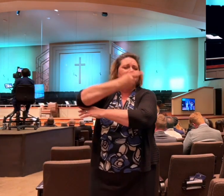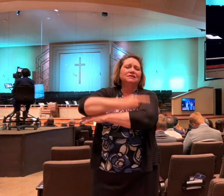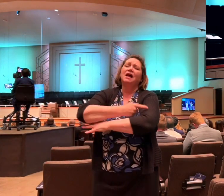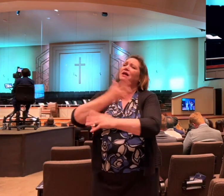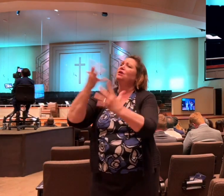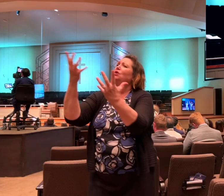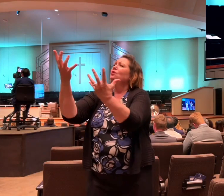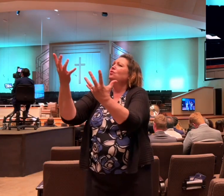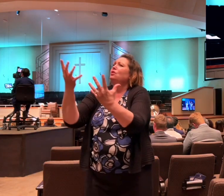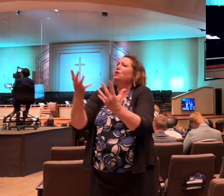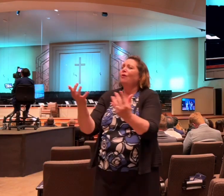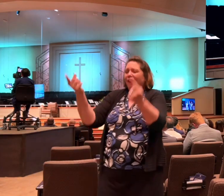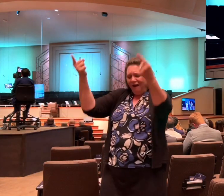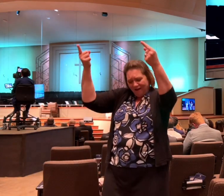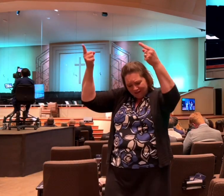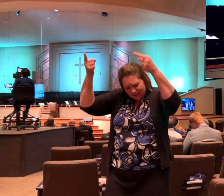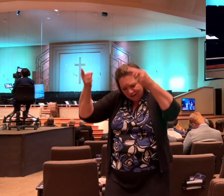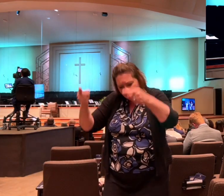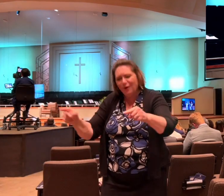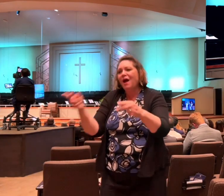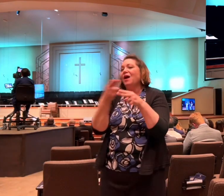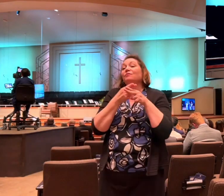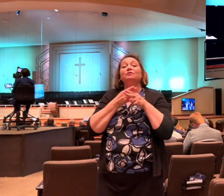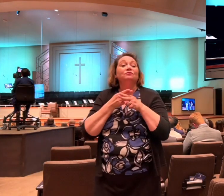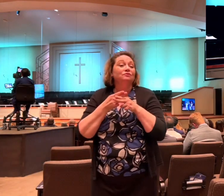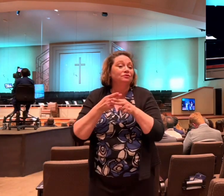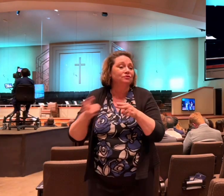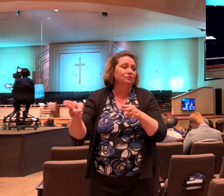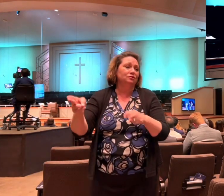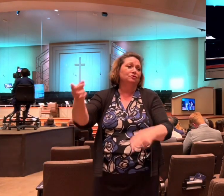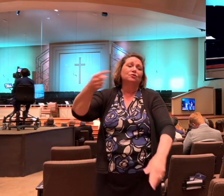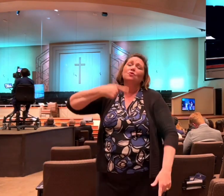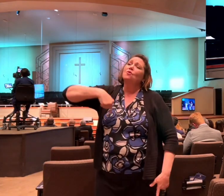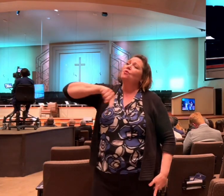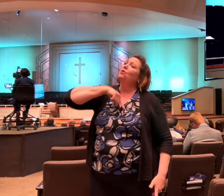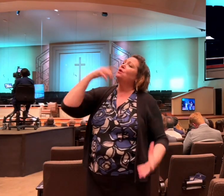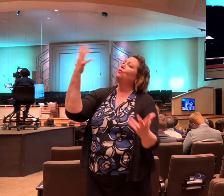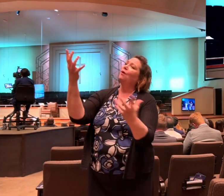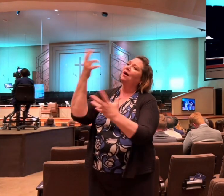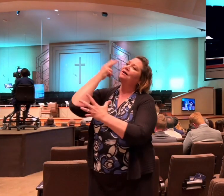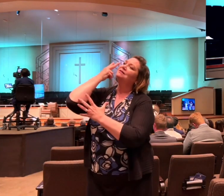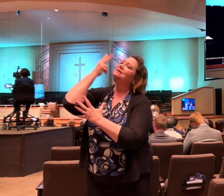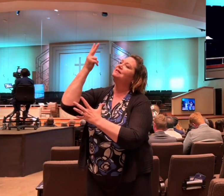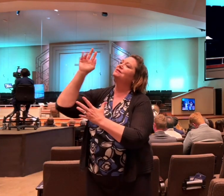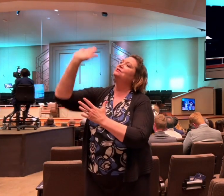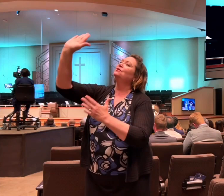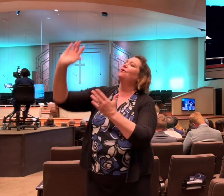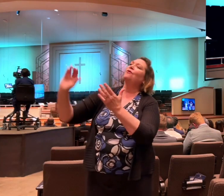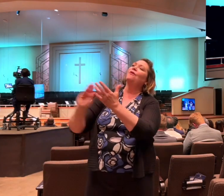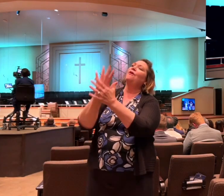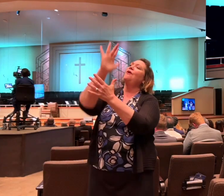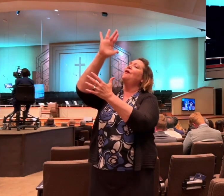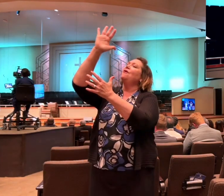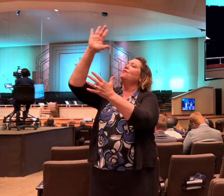Come quickly, we want to see your glory.